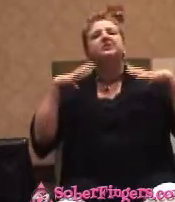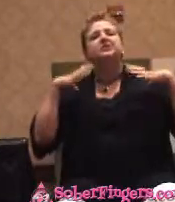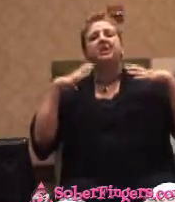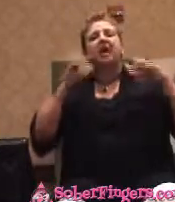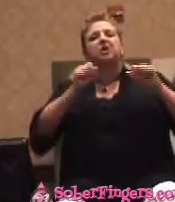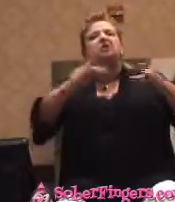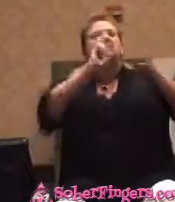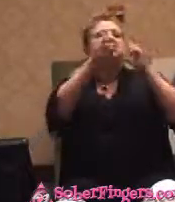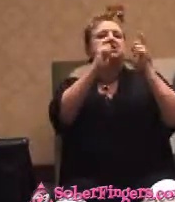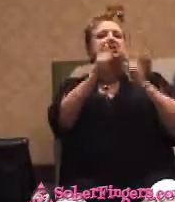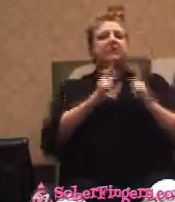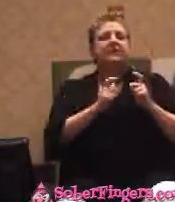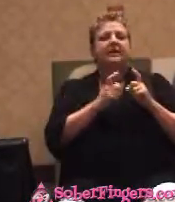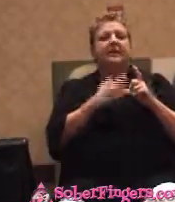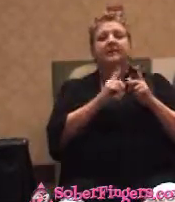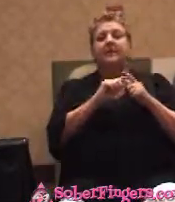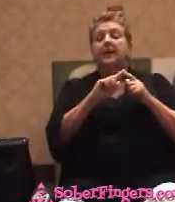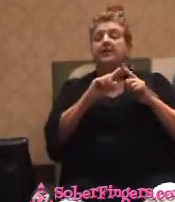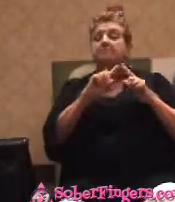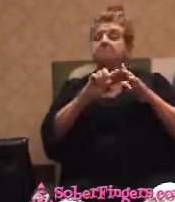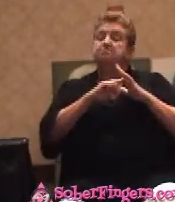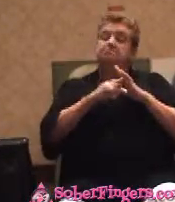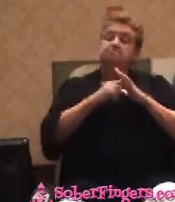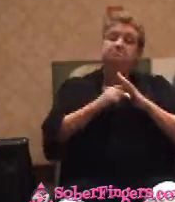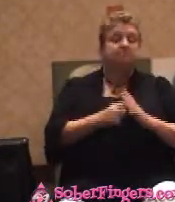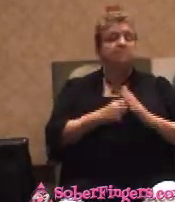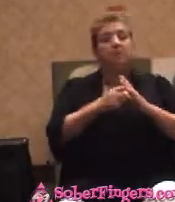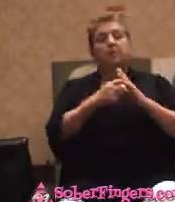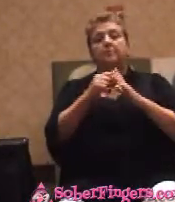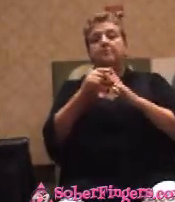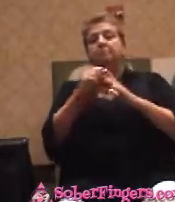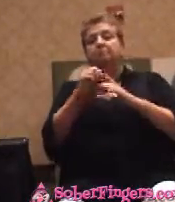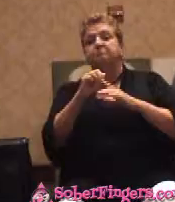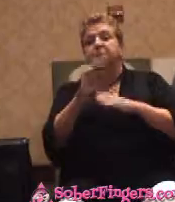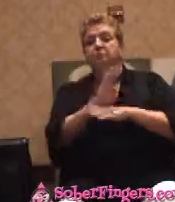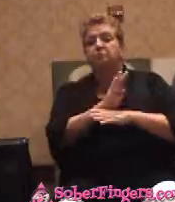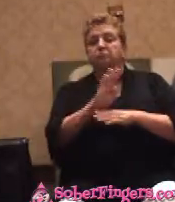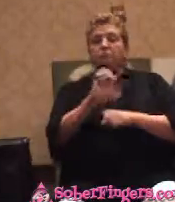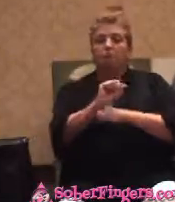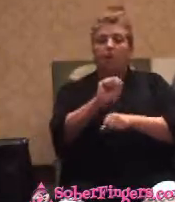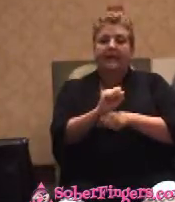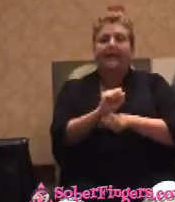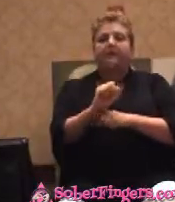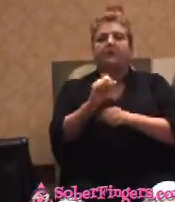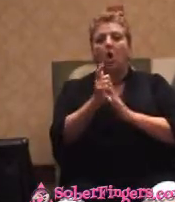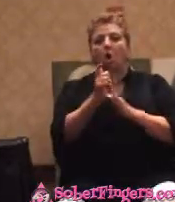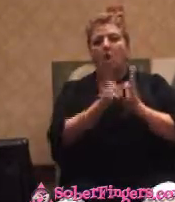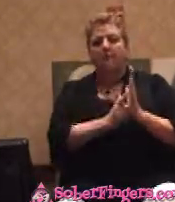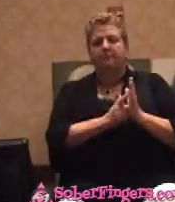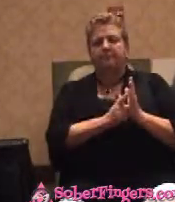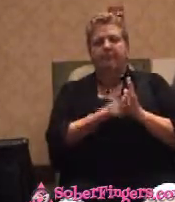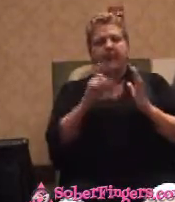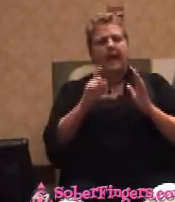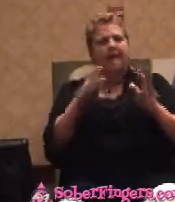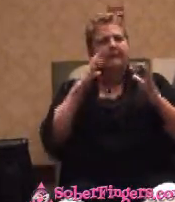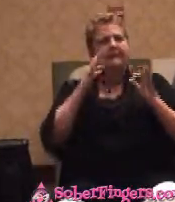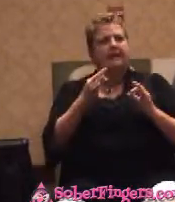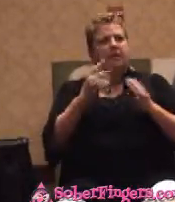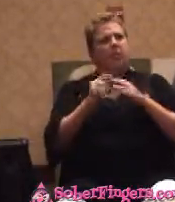Then I got into law practice. Right away I had to make a decision about what I was going to be, what kind of lawyer. I